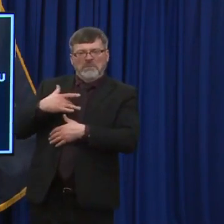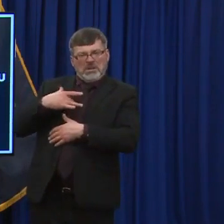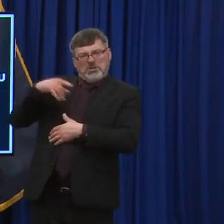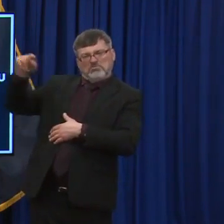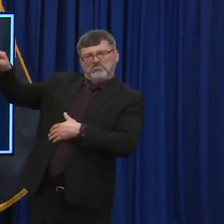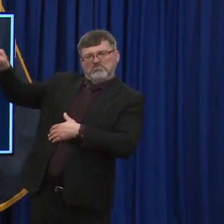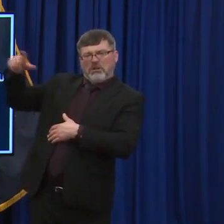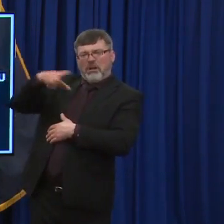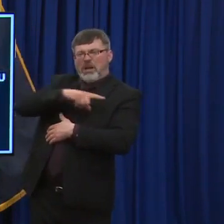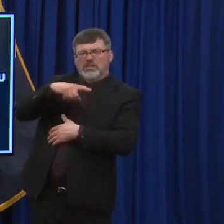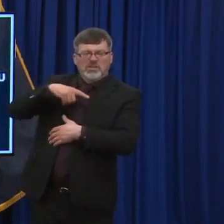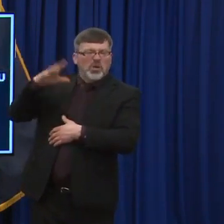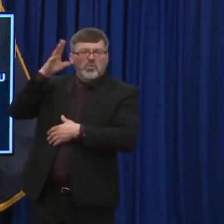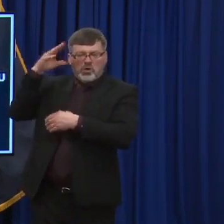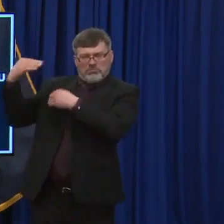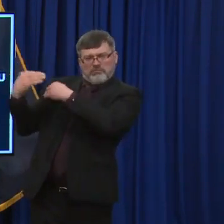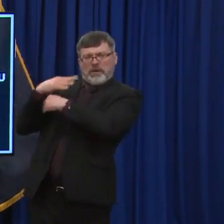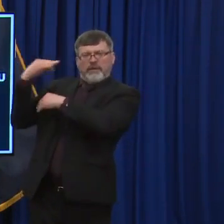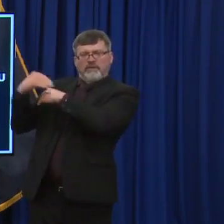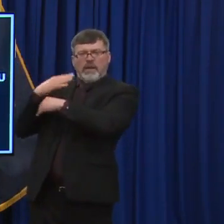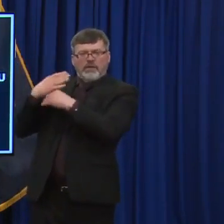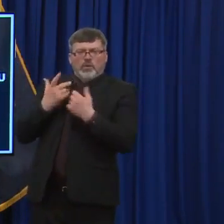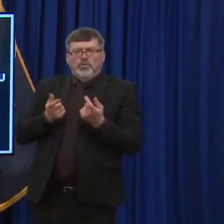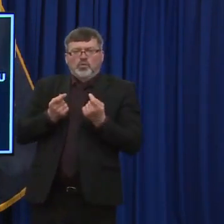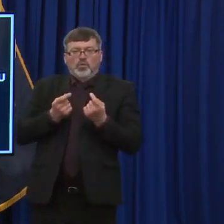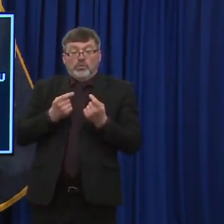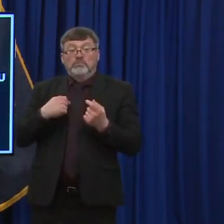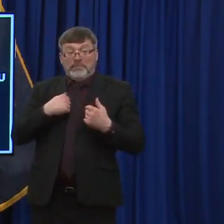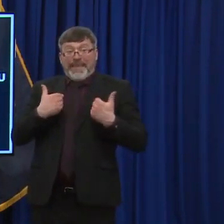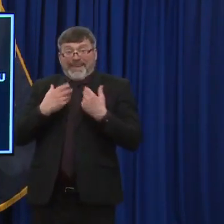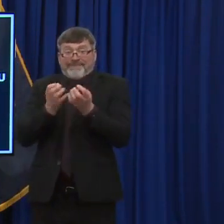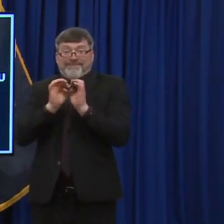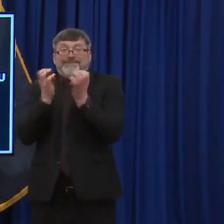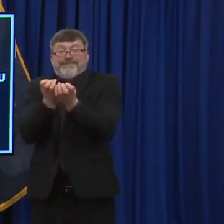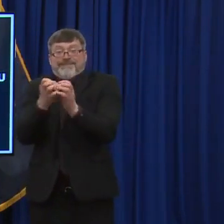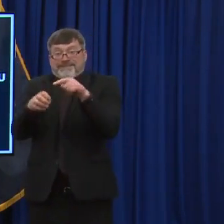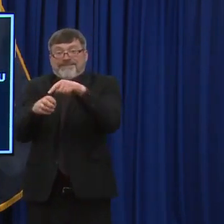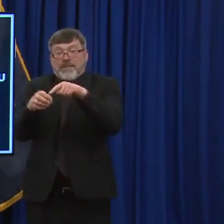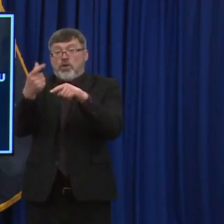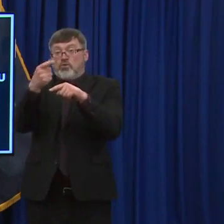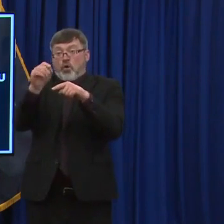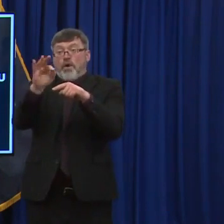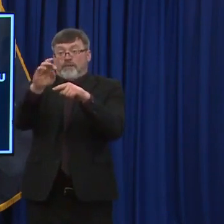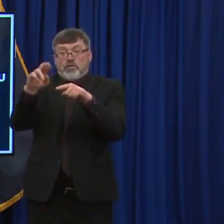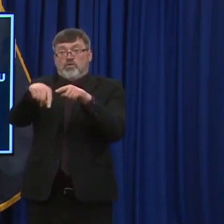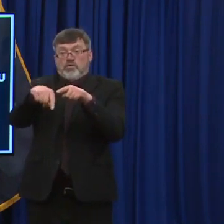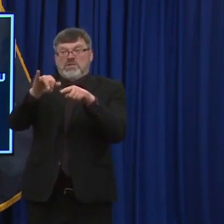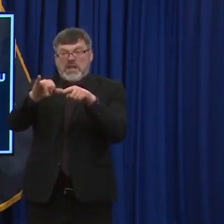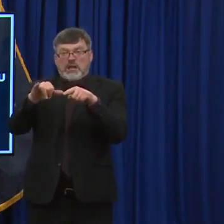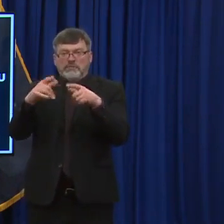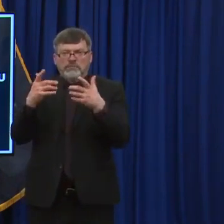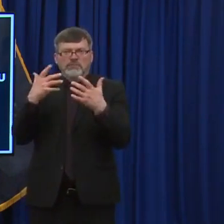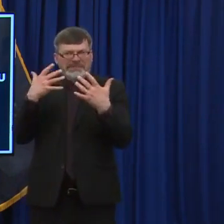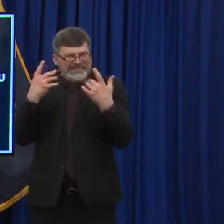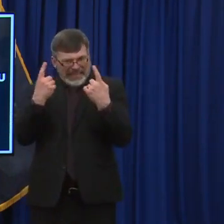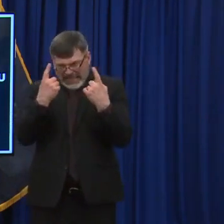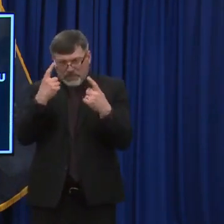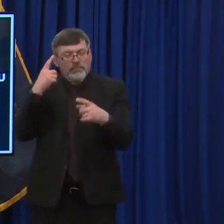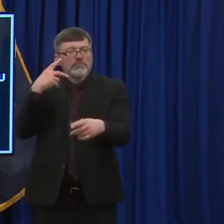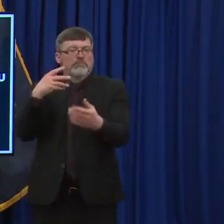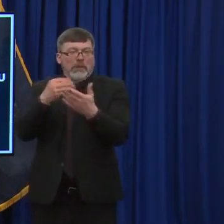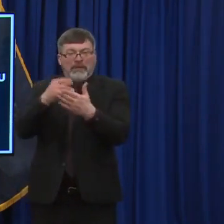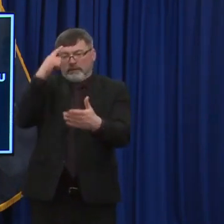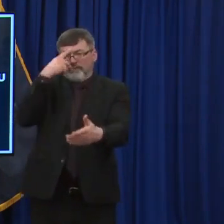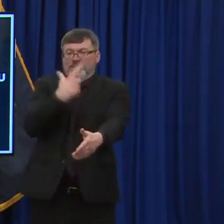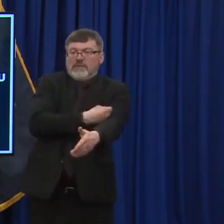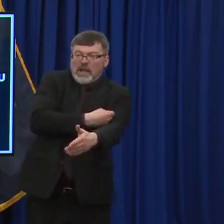Gopher and HHS will still spend the, the kind of that critical care, uh, dollars when it comes to vaccinations or testing or